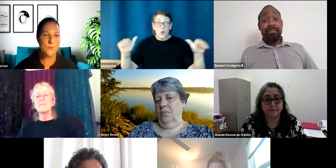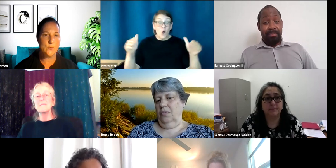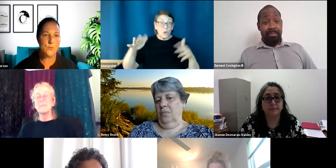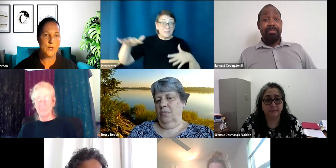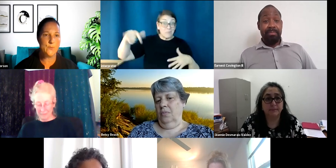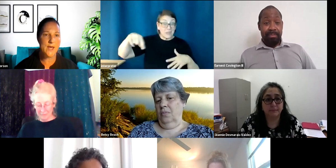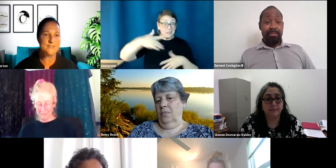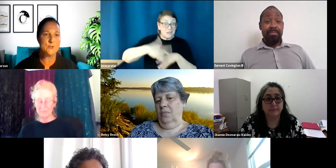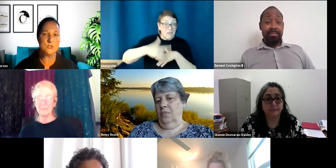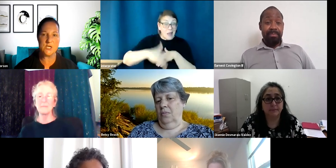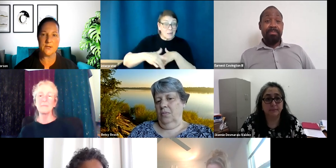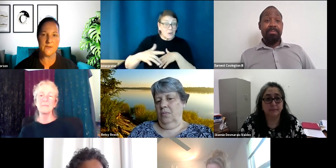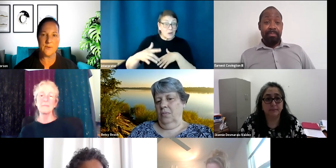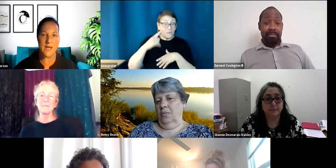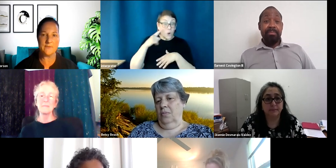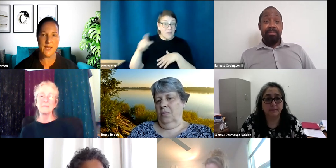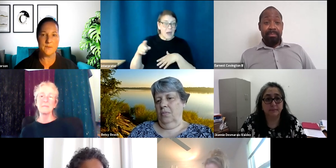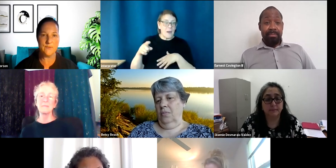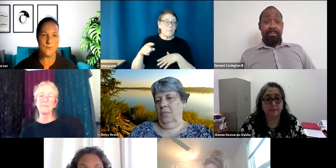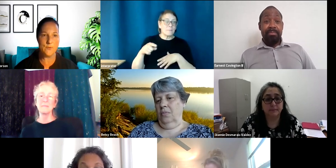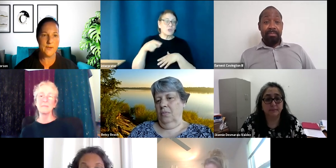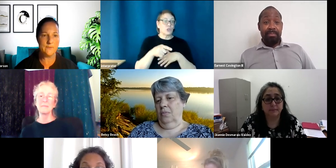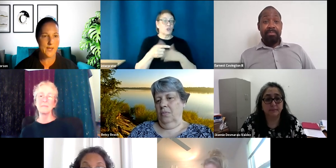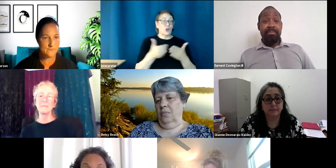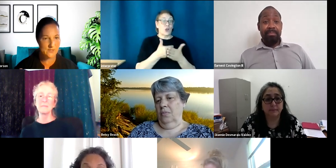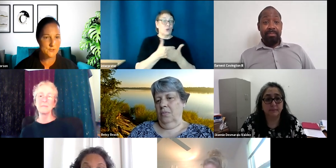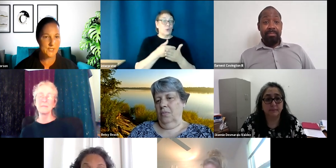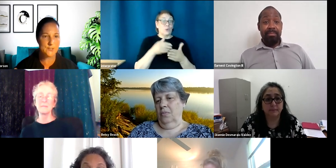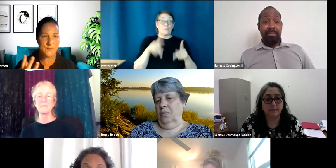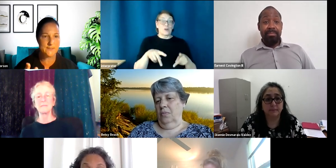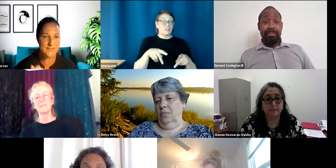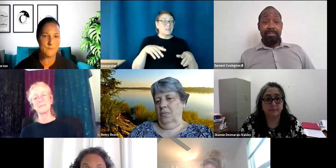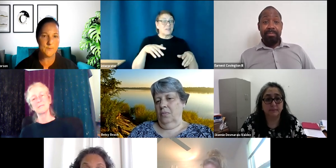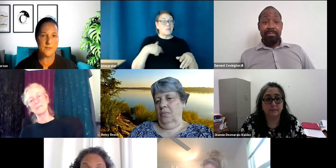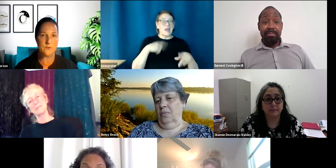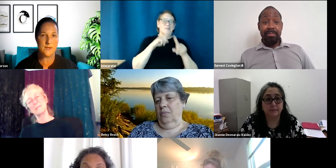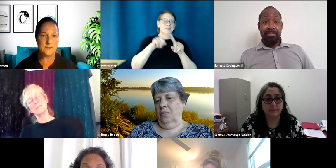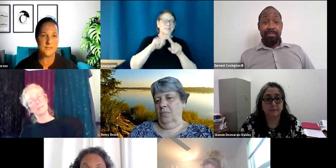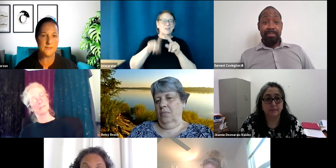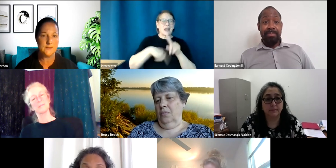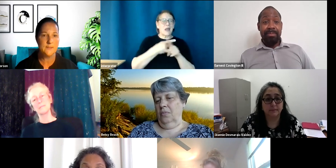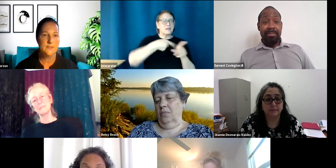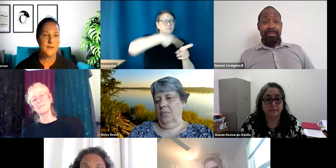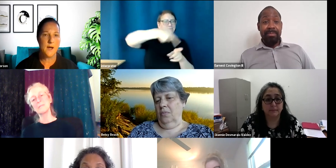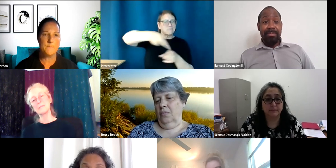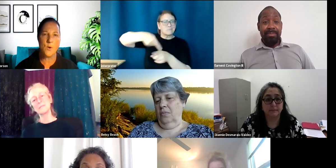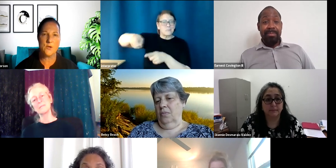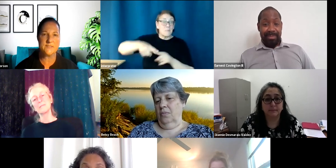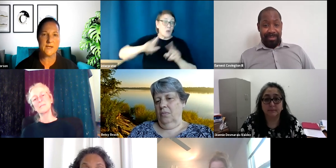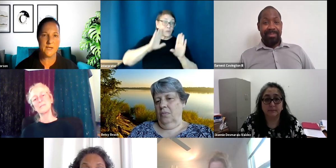So, you know, that's a new channel that we haven't had before. We have different channels, but I think that would be a great thing. Um, Paul's